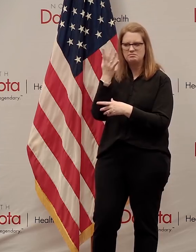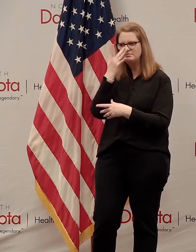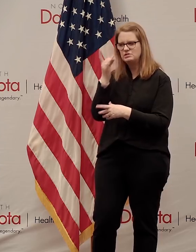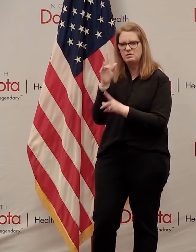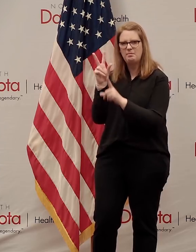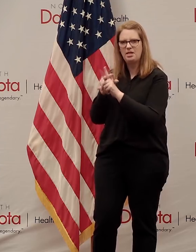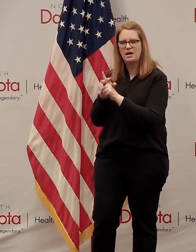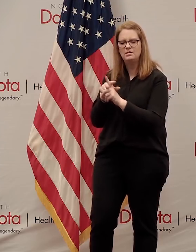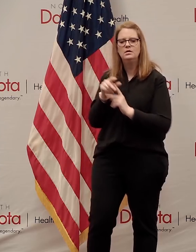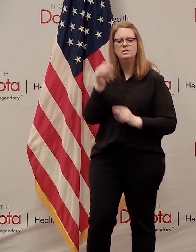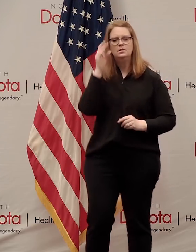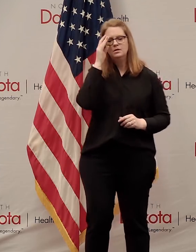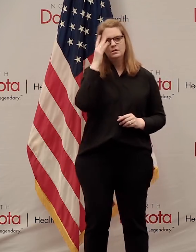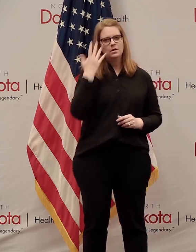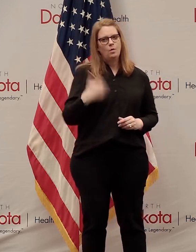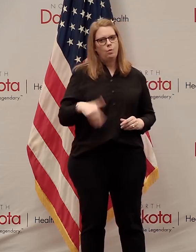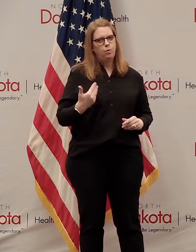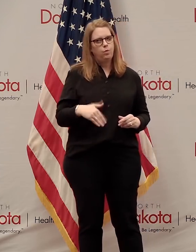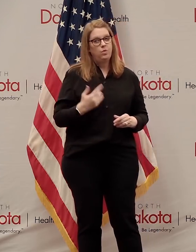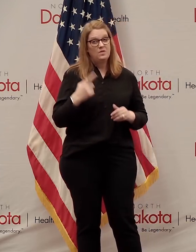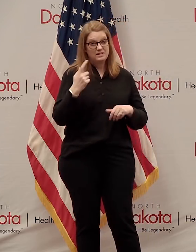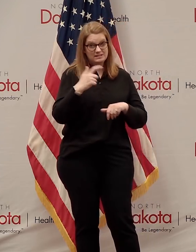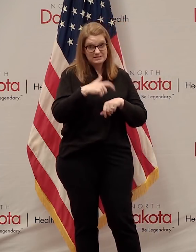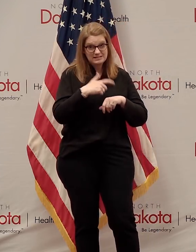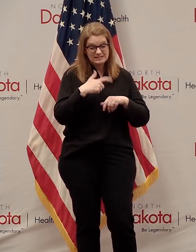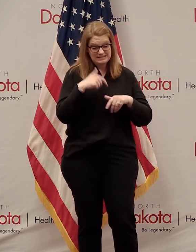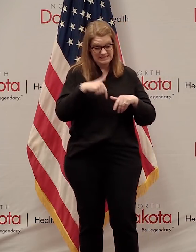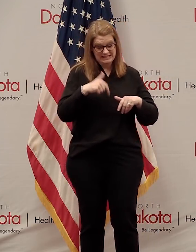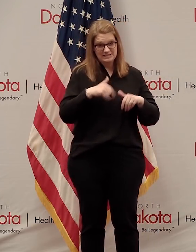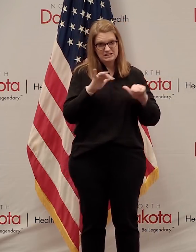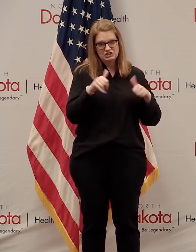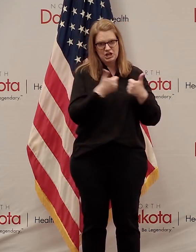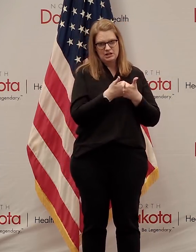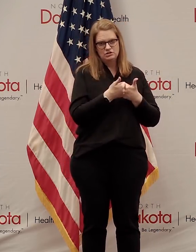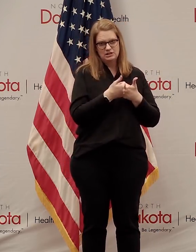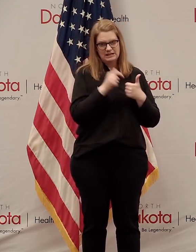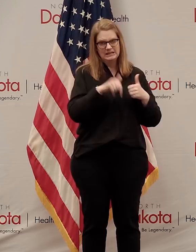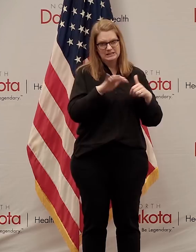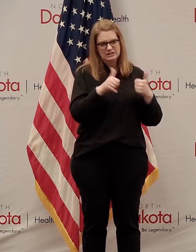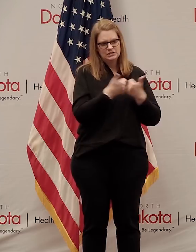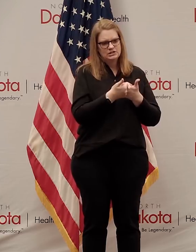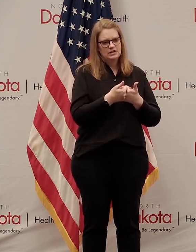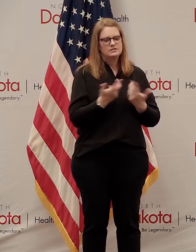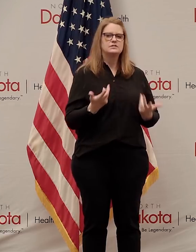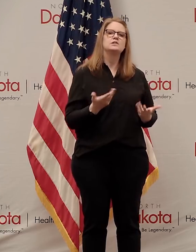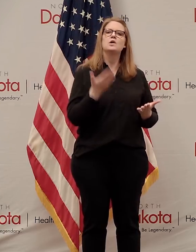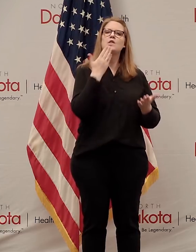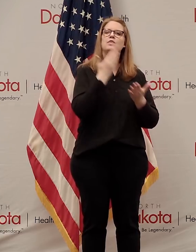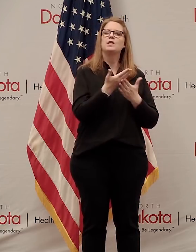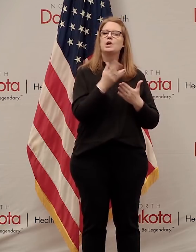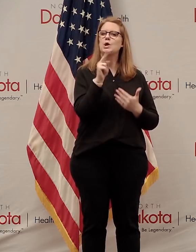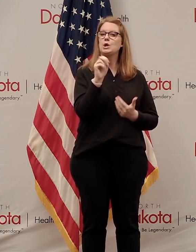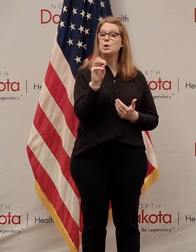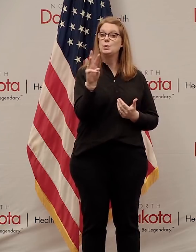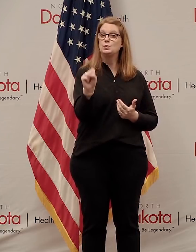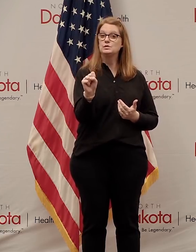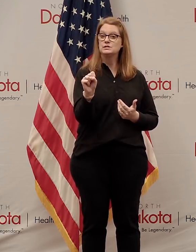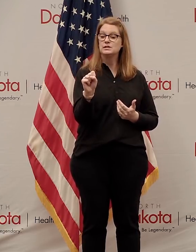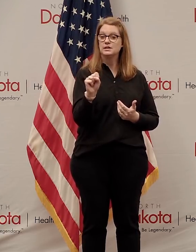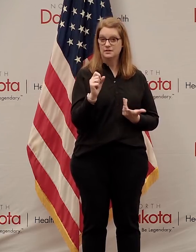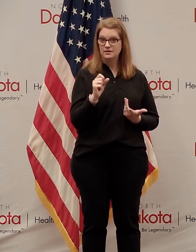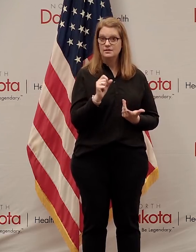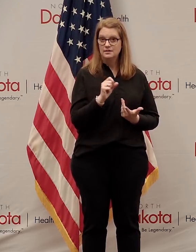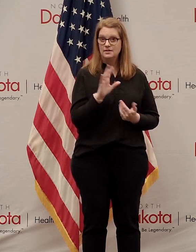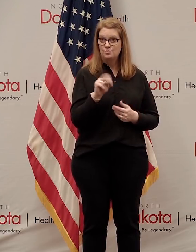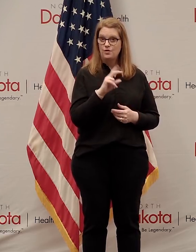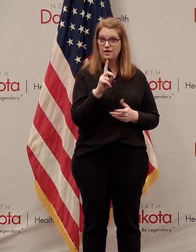We know that this is a challenging time for businesses. And so under the kind of good news resource topic here, North Dakota does